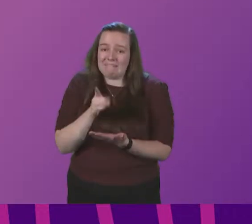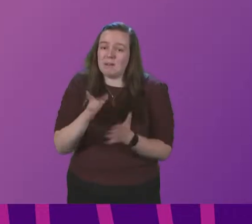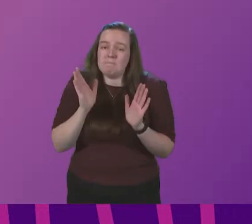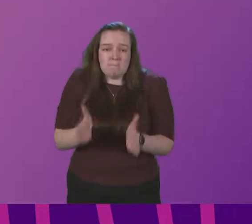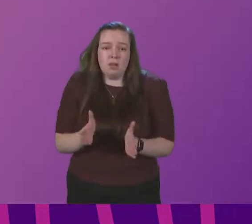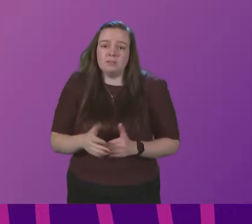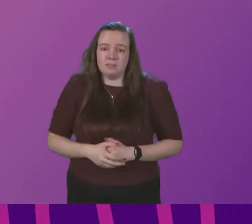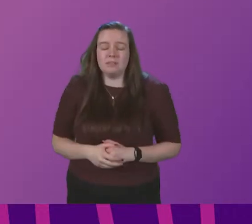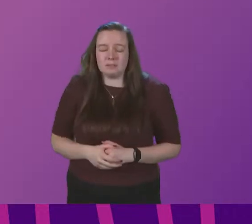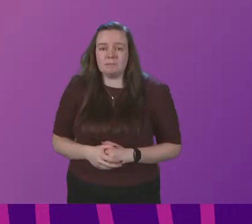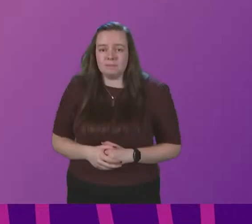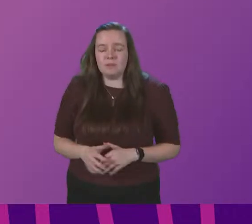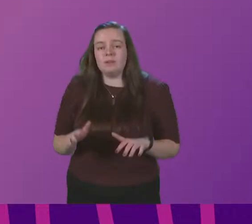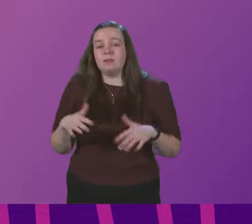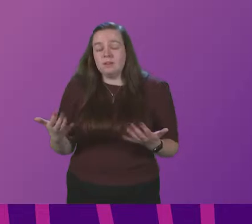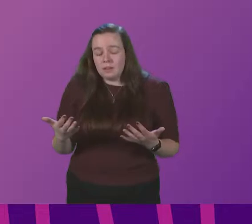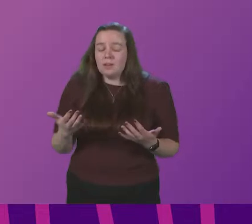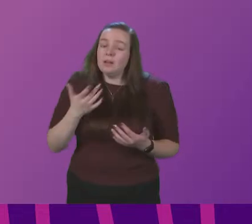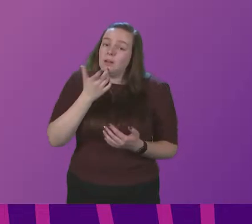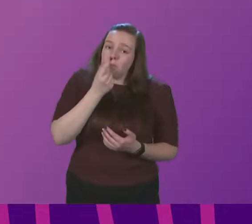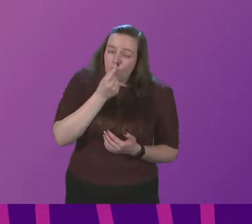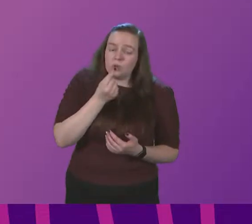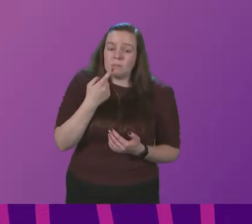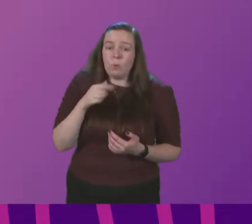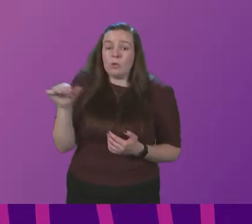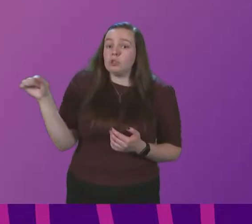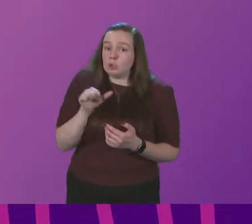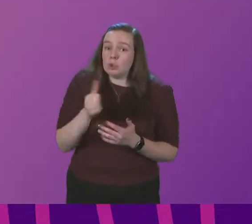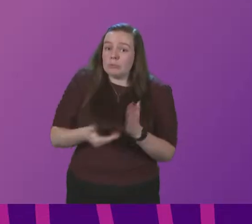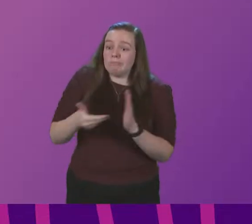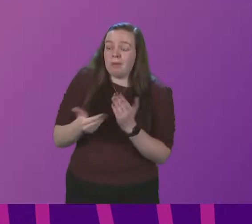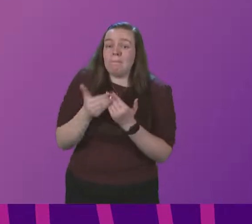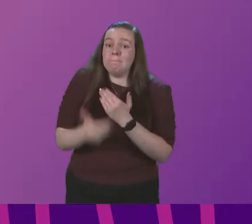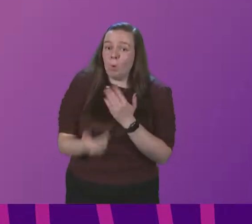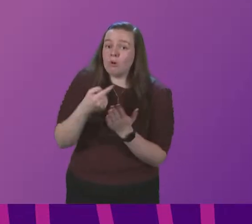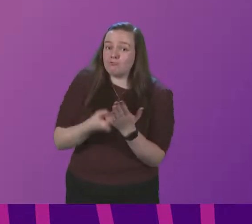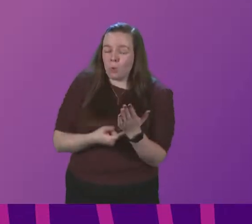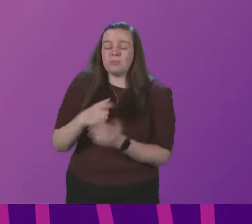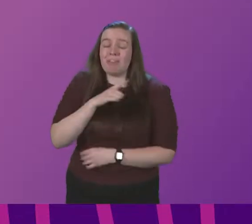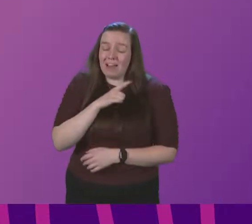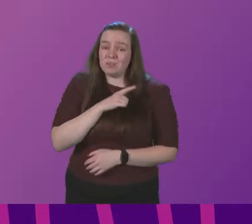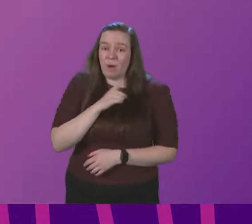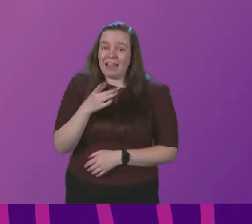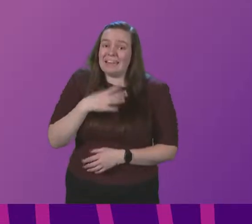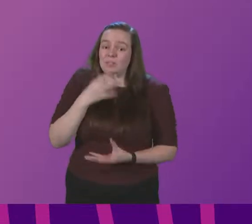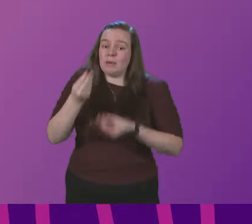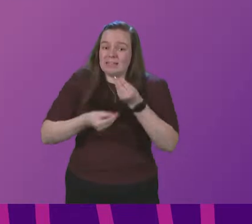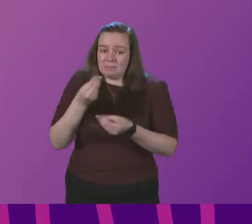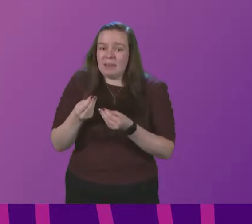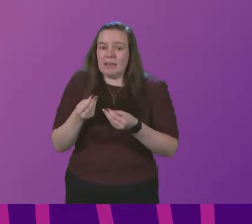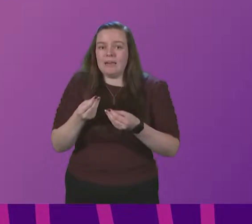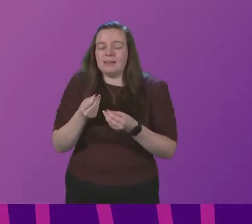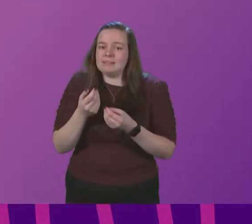necessary. Indeed, it could be argued that we should be going further, which is why I need to also explain a significant